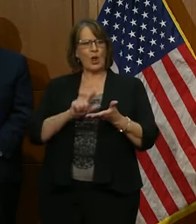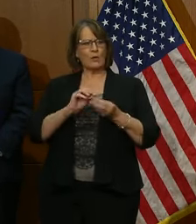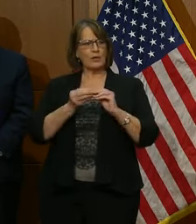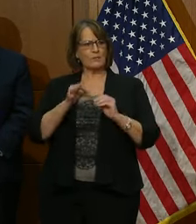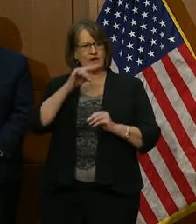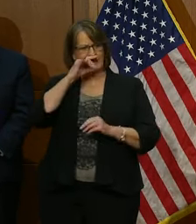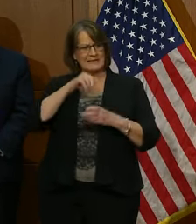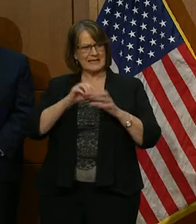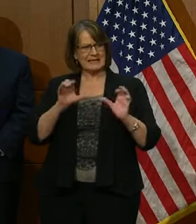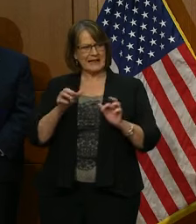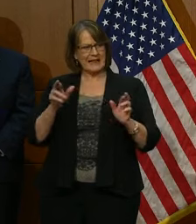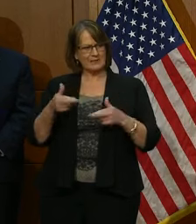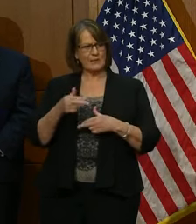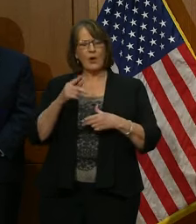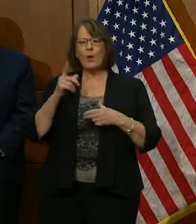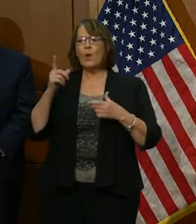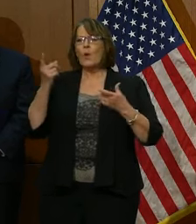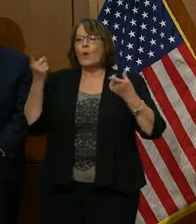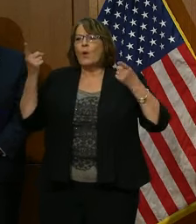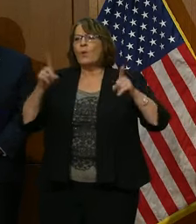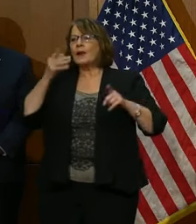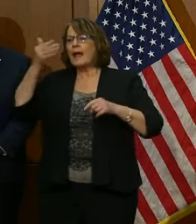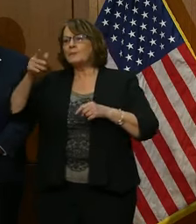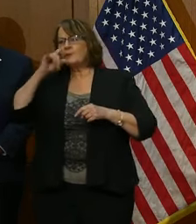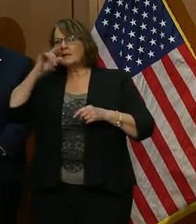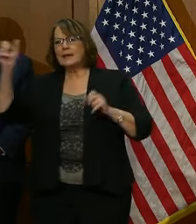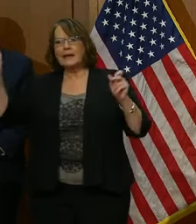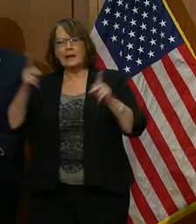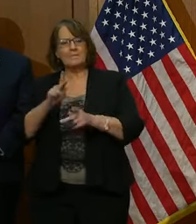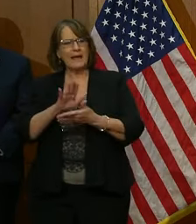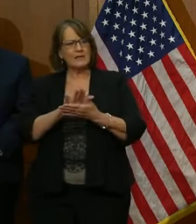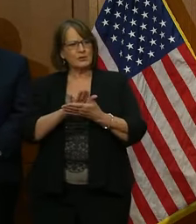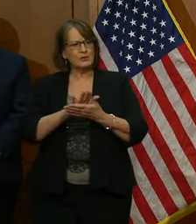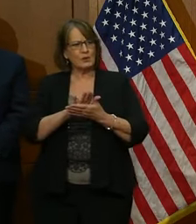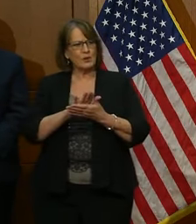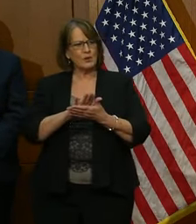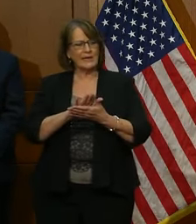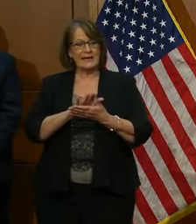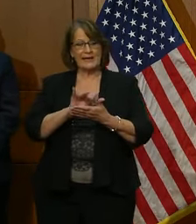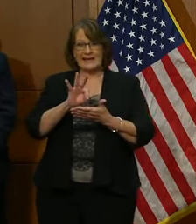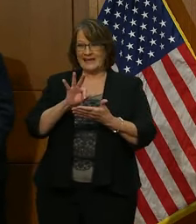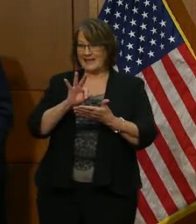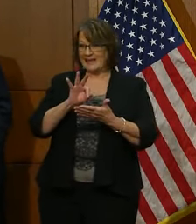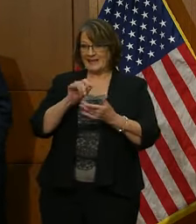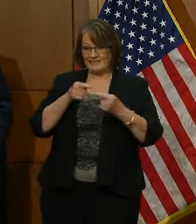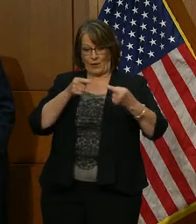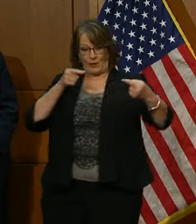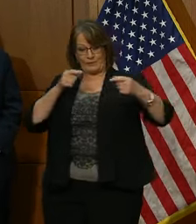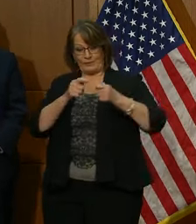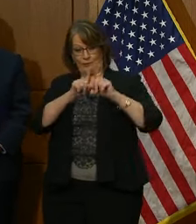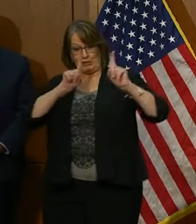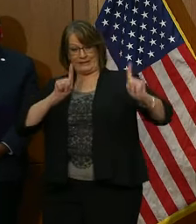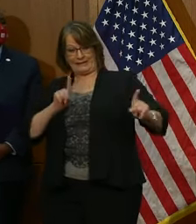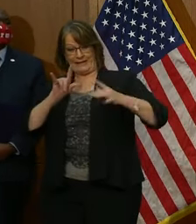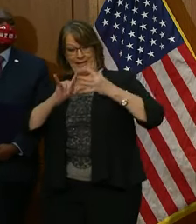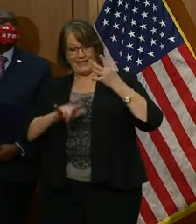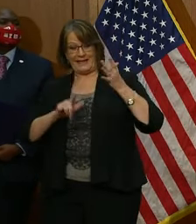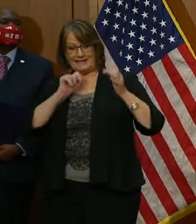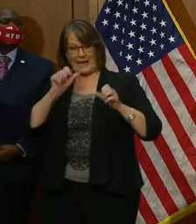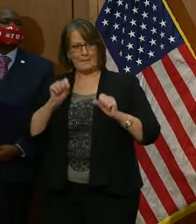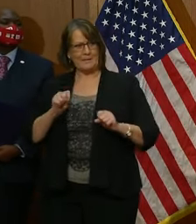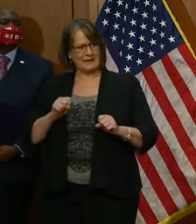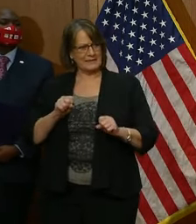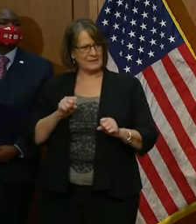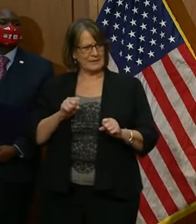So what happens when those kids come back and some of those preventative measures aren't possible? And then my second part is about timing. So